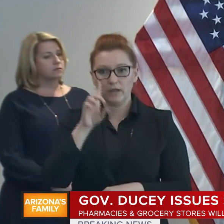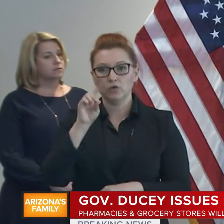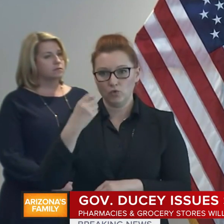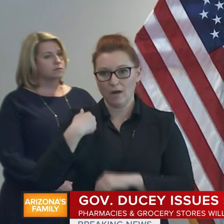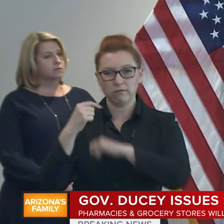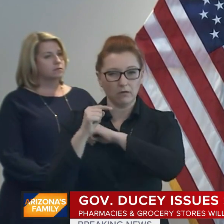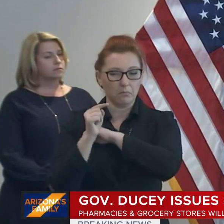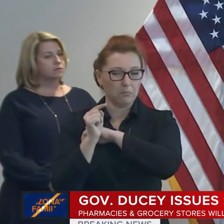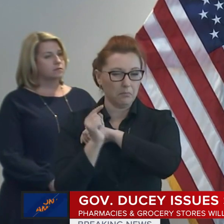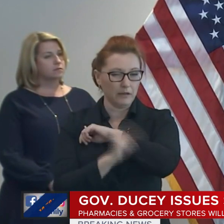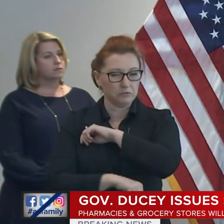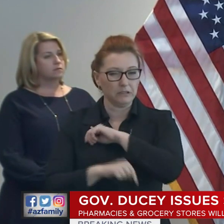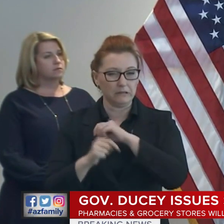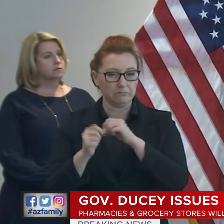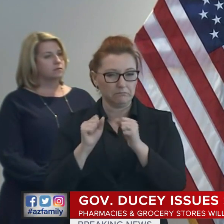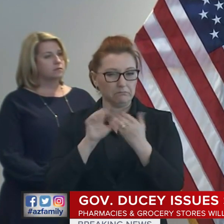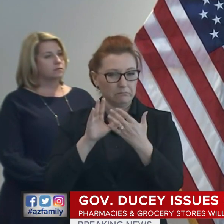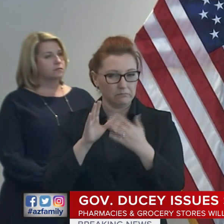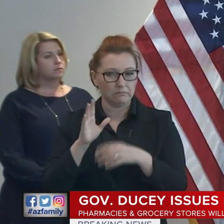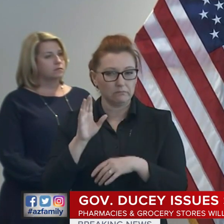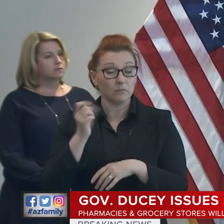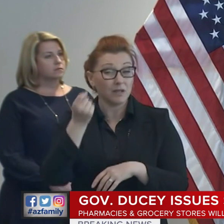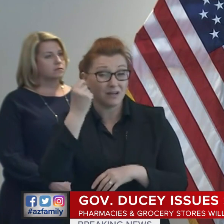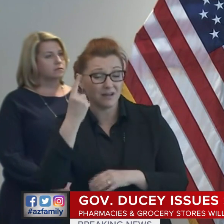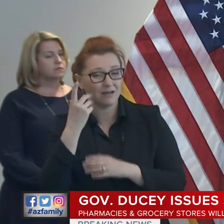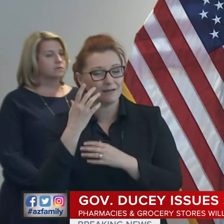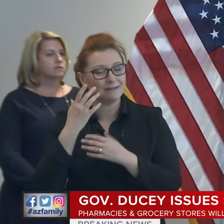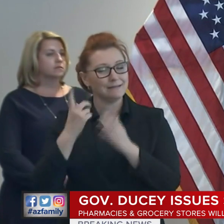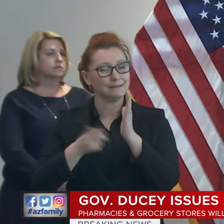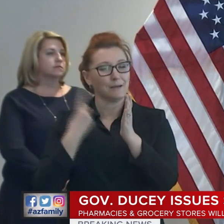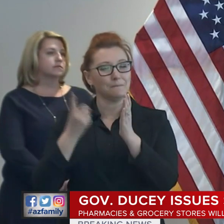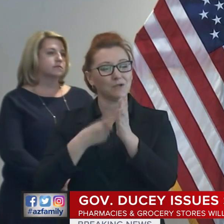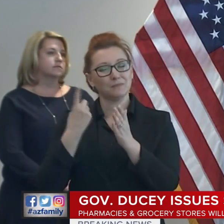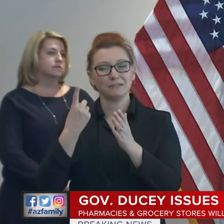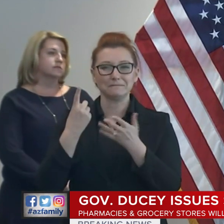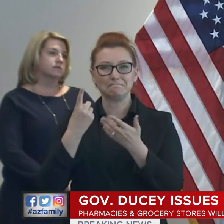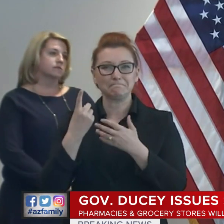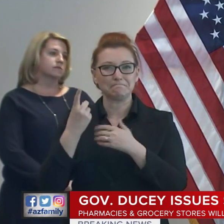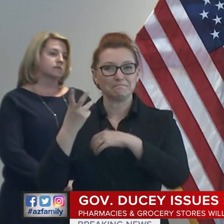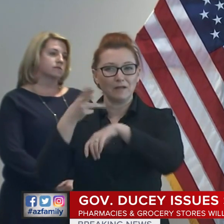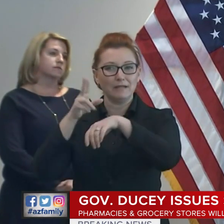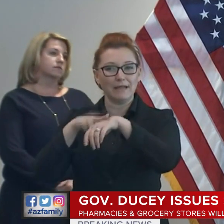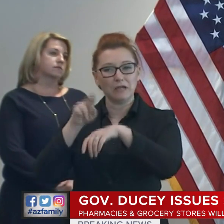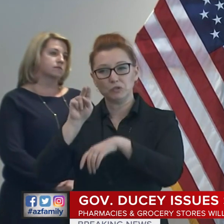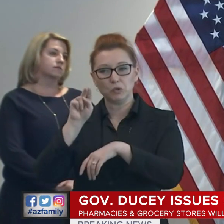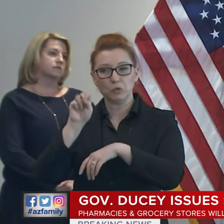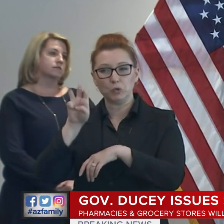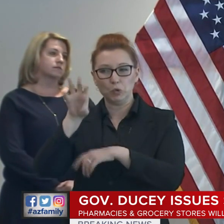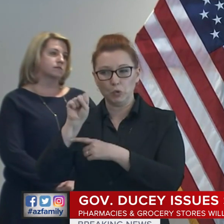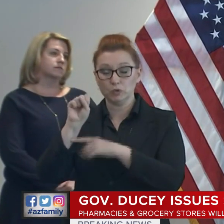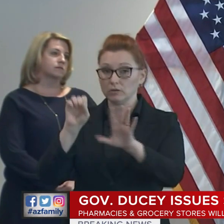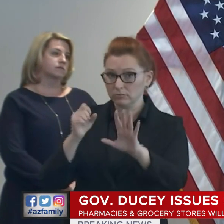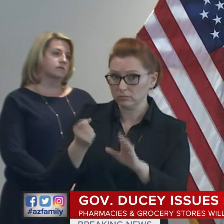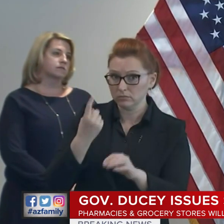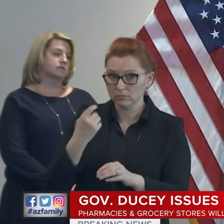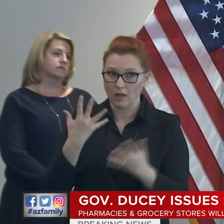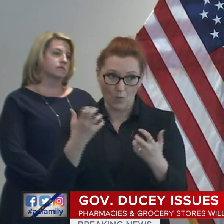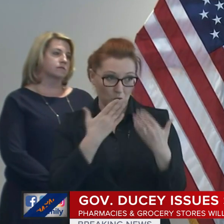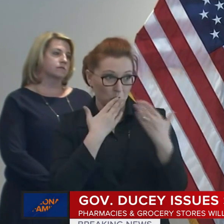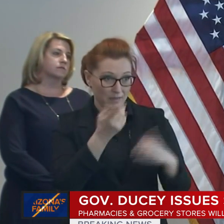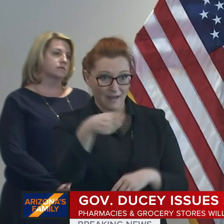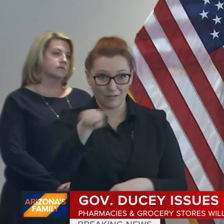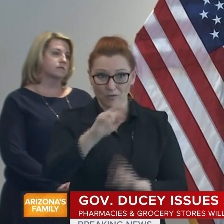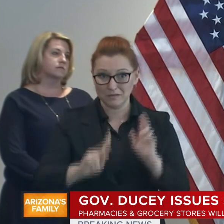some of the language that you hear on the national shows, and I want to thank the people in the room.